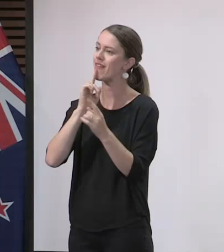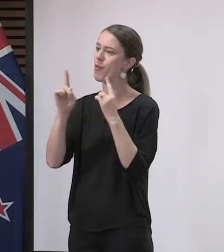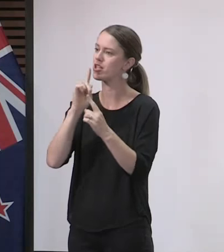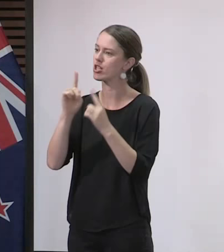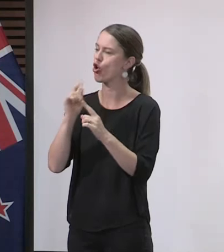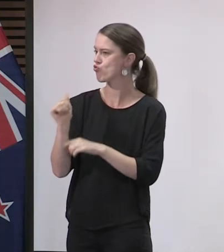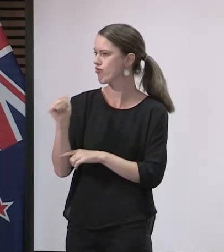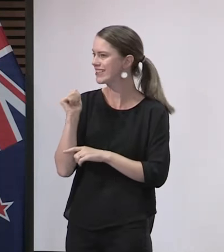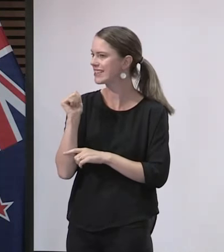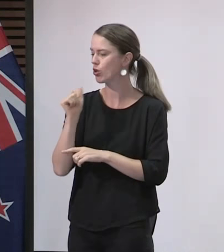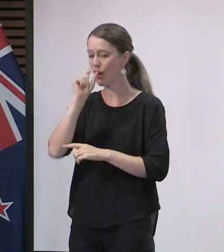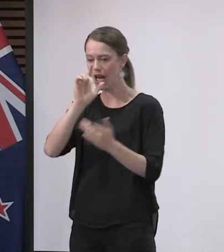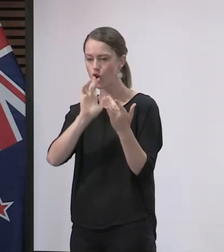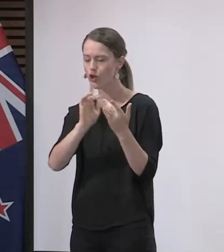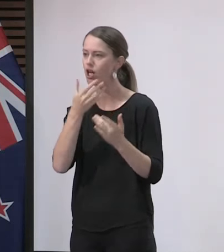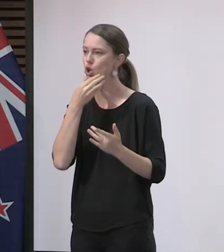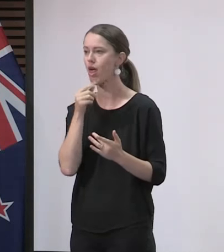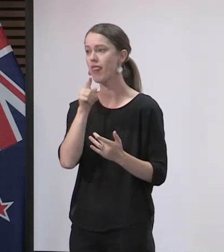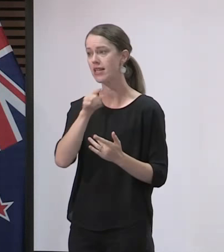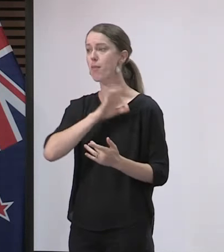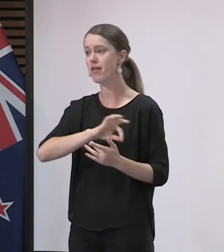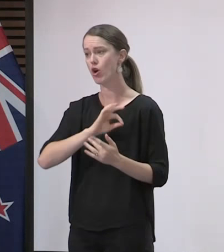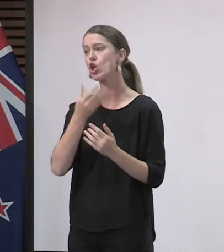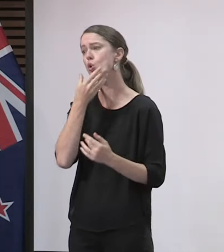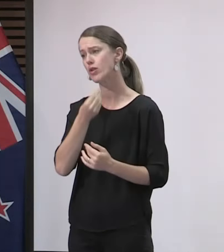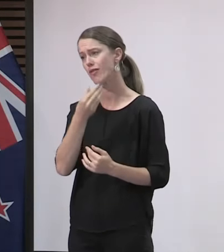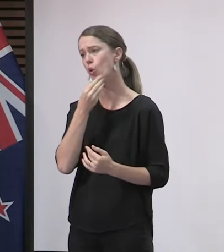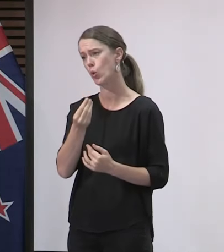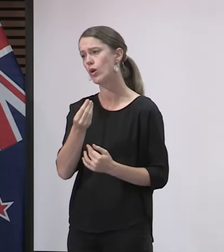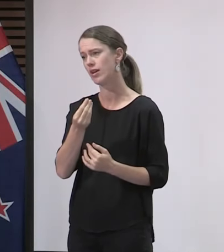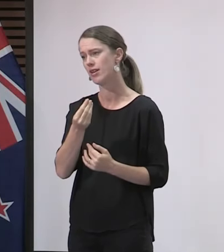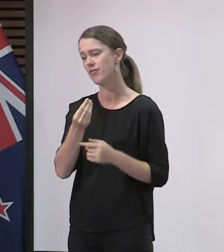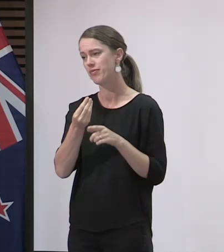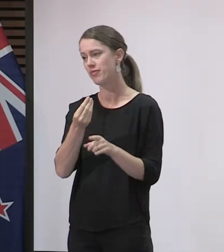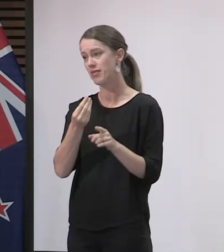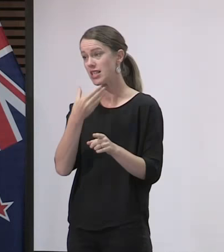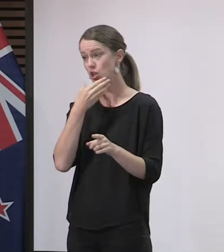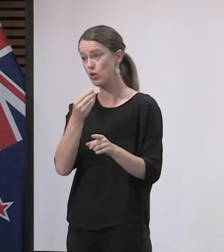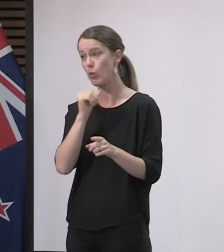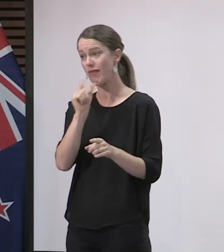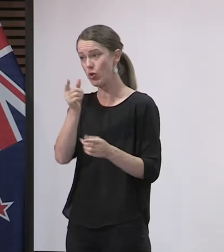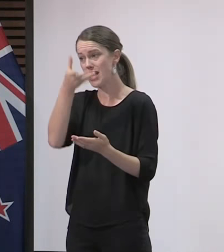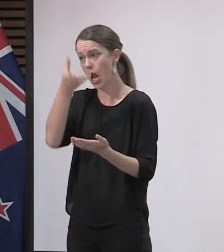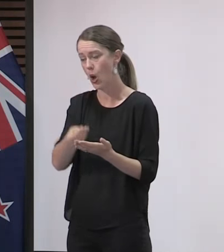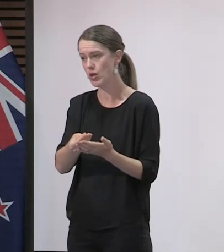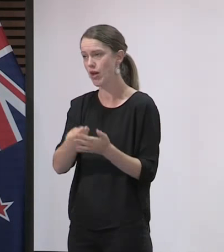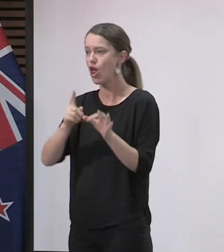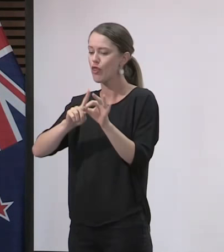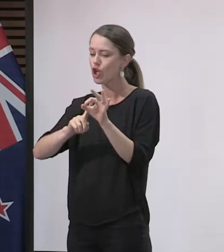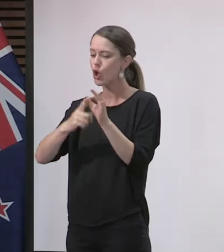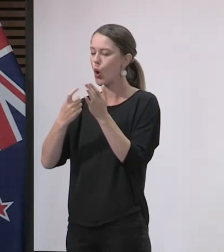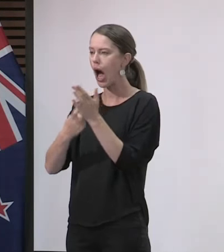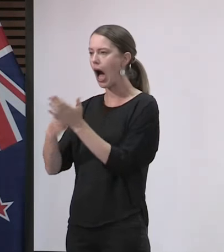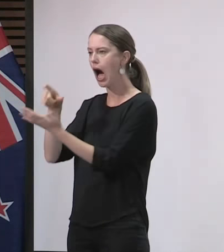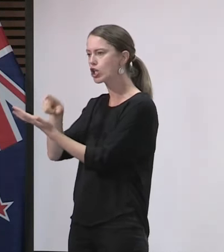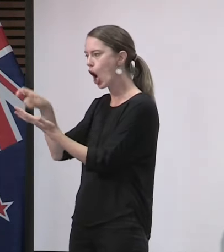who have registered that we can use. So that is of benefit to every individual who has already downloaded the app. The QR code functionality